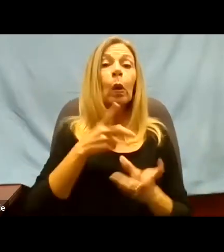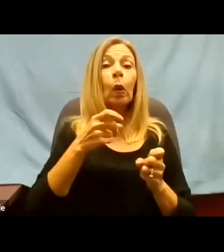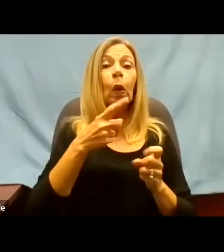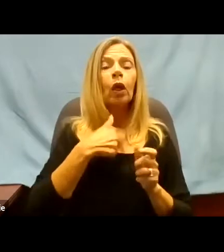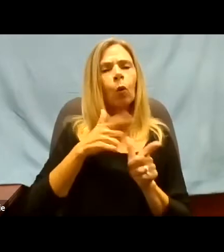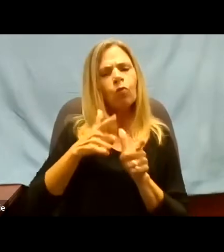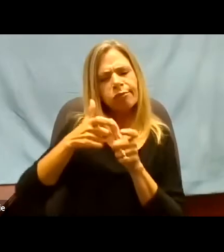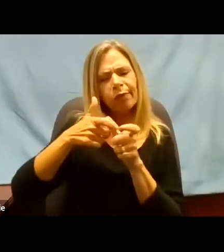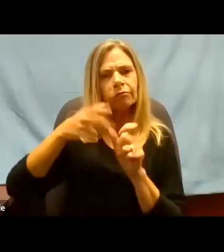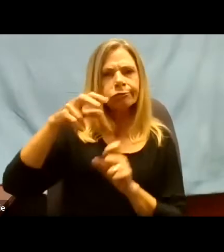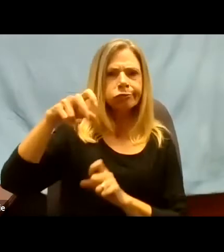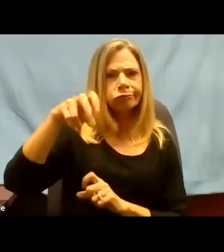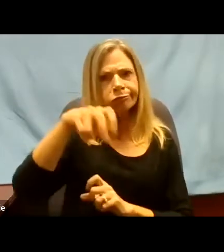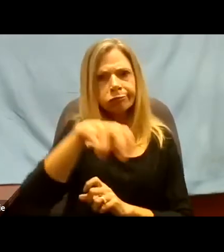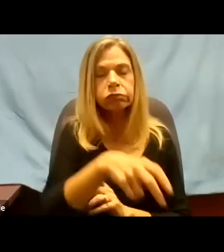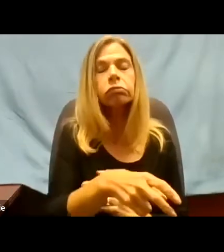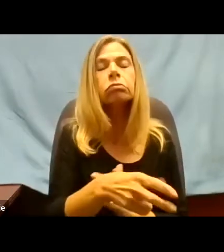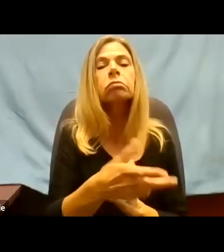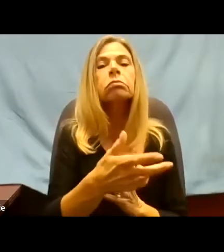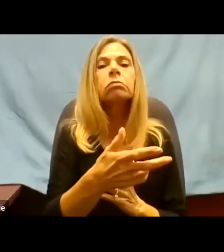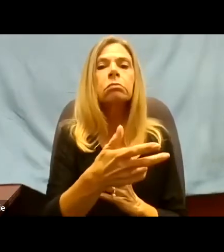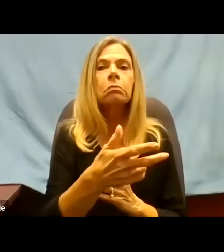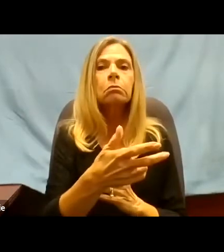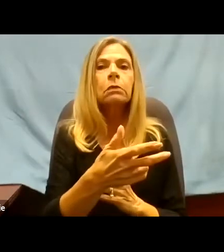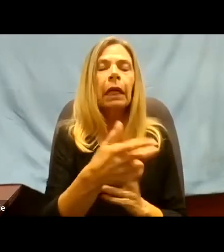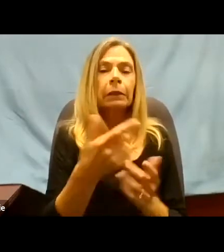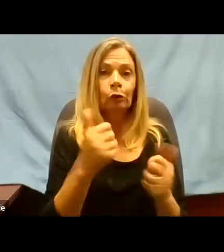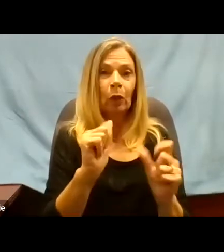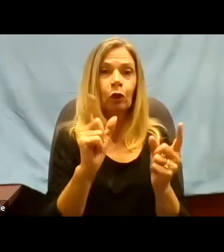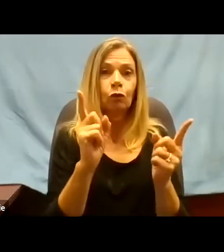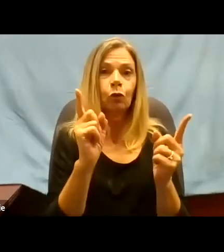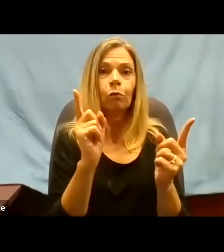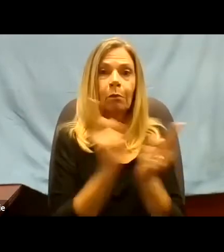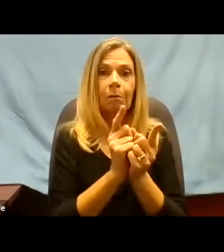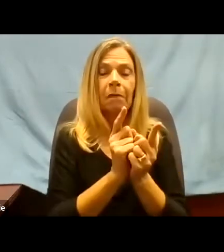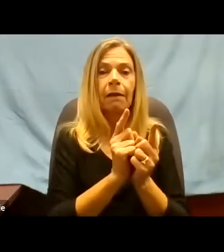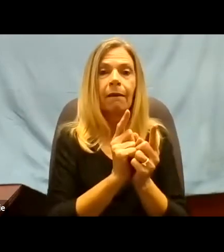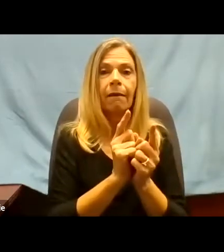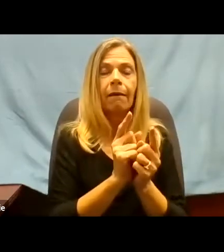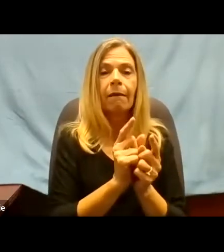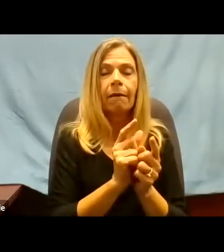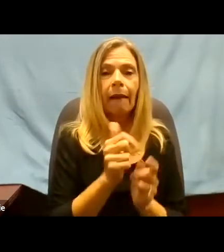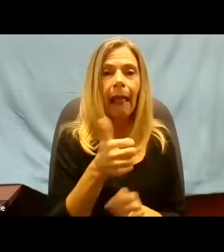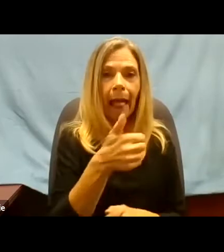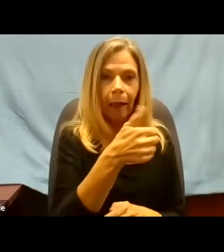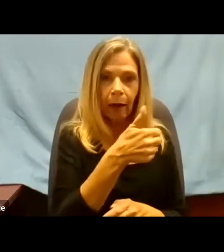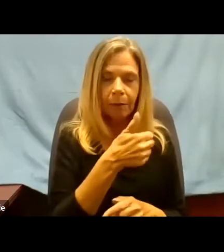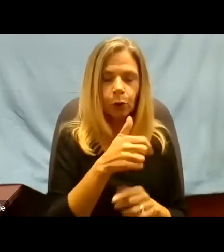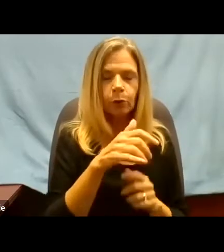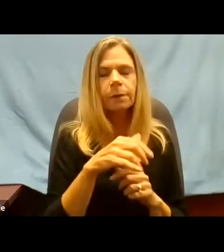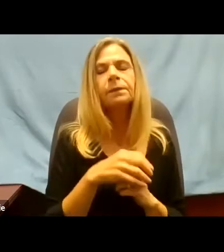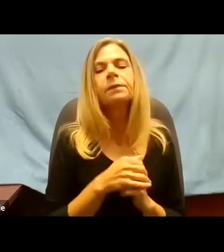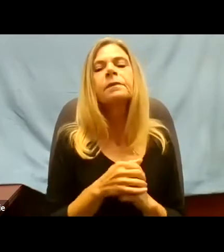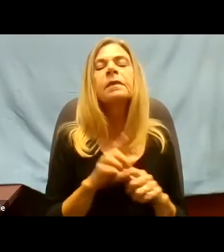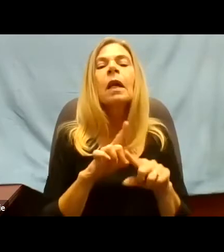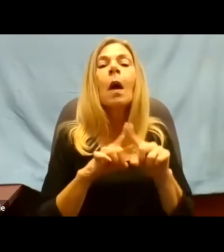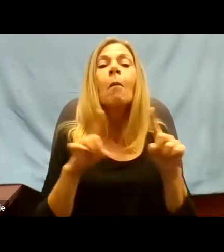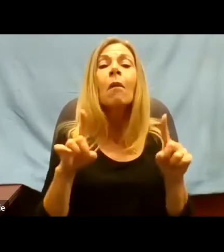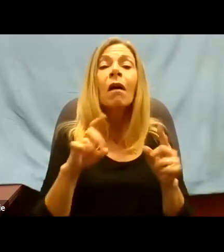abandoned and meet helicopters. But there was a problem. The problem was